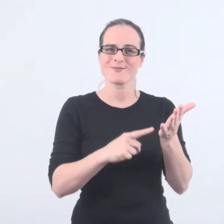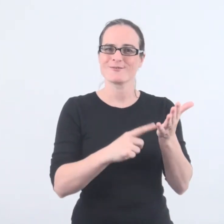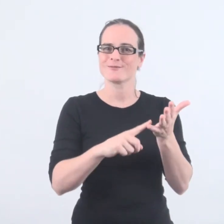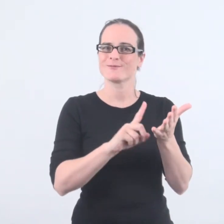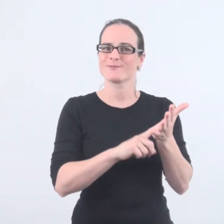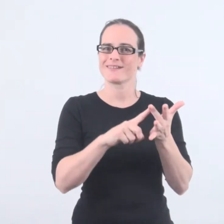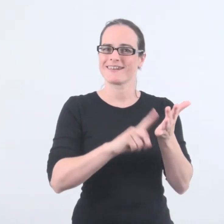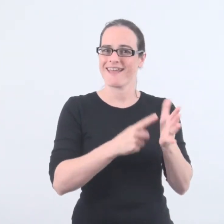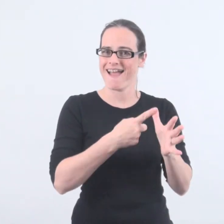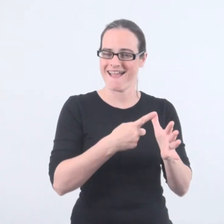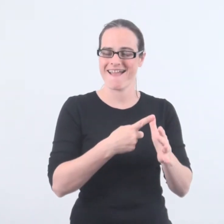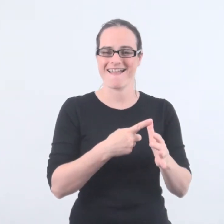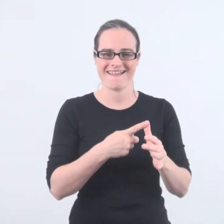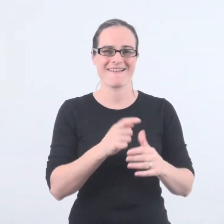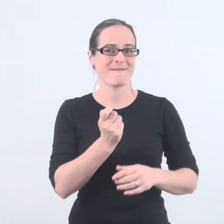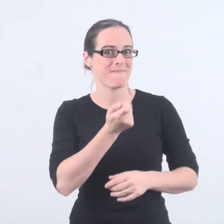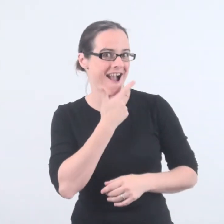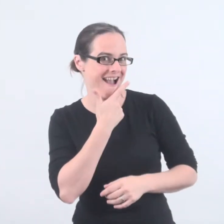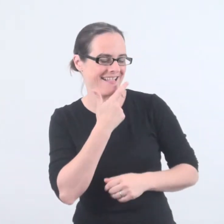Paul Ntalila, and you sign his name like this.